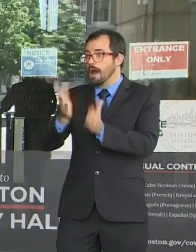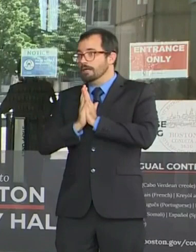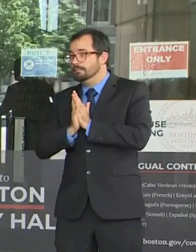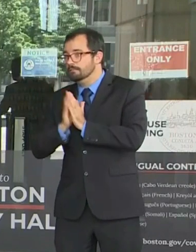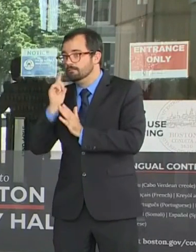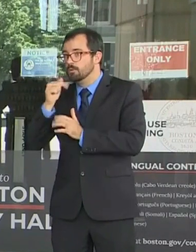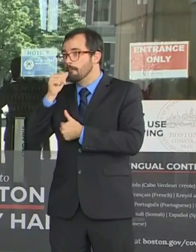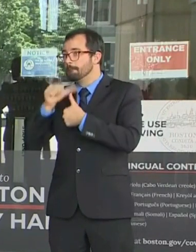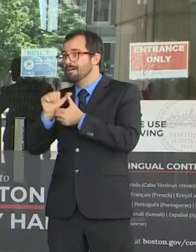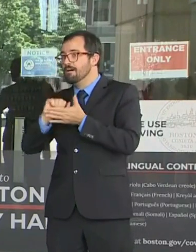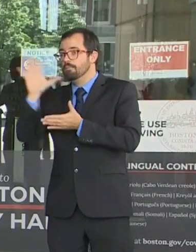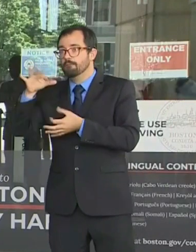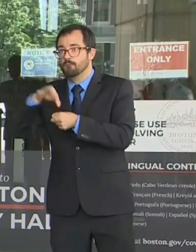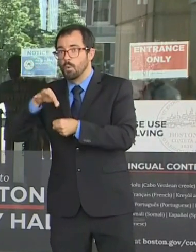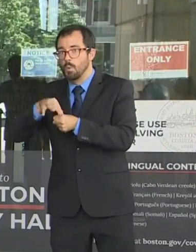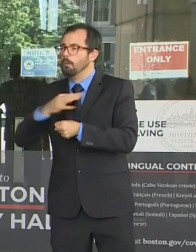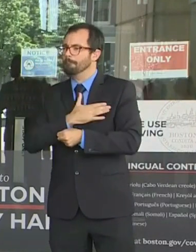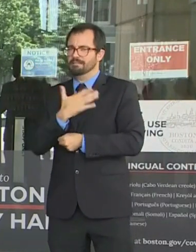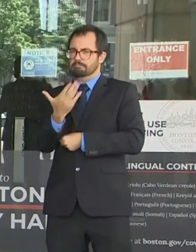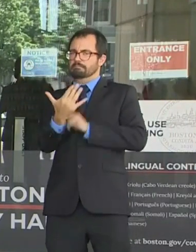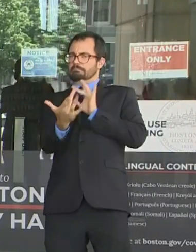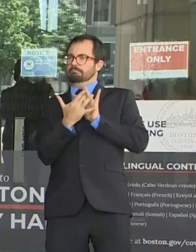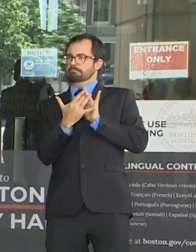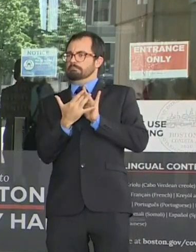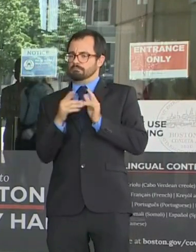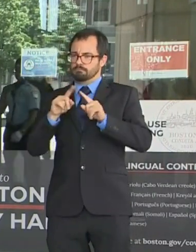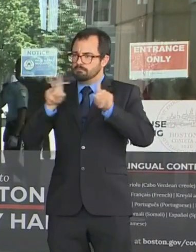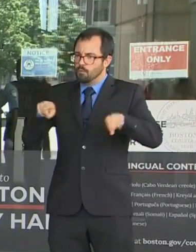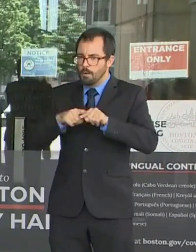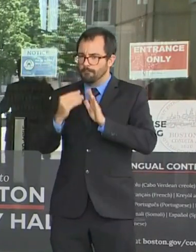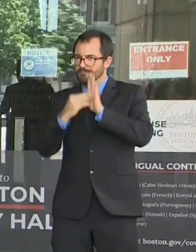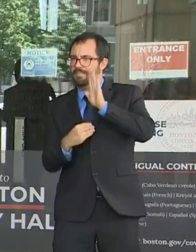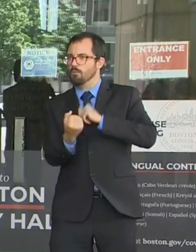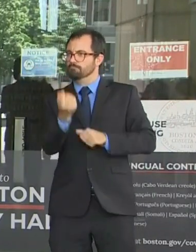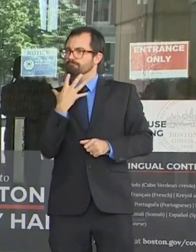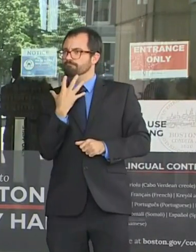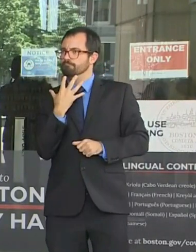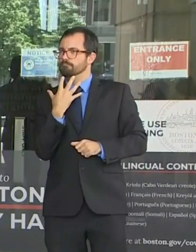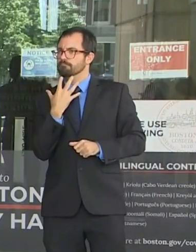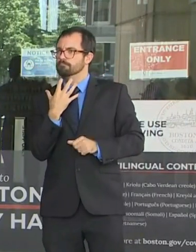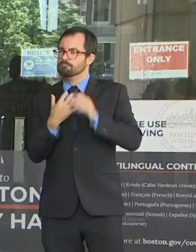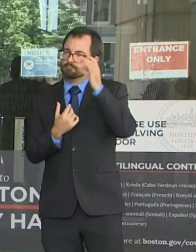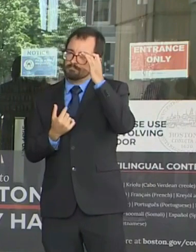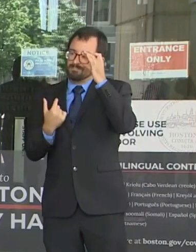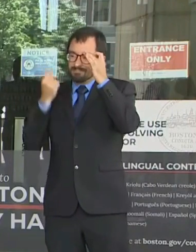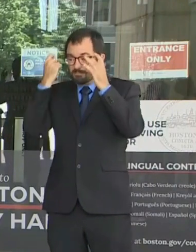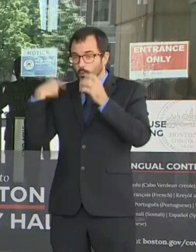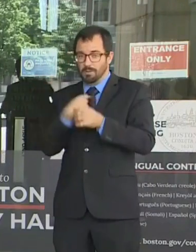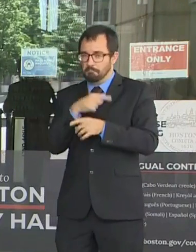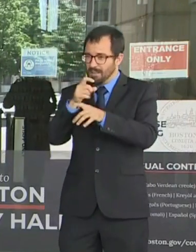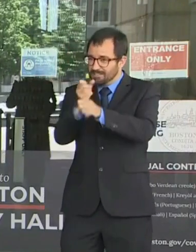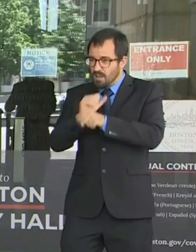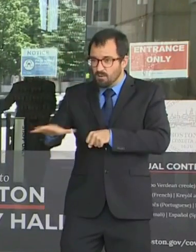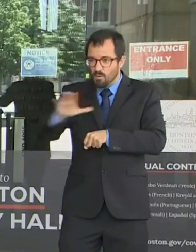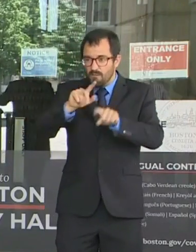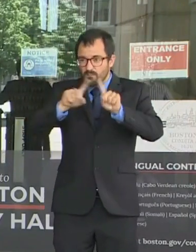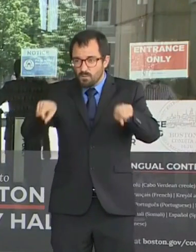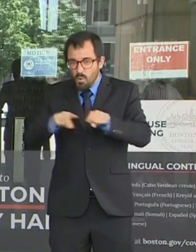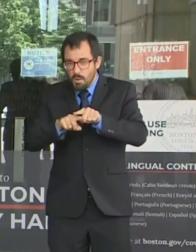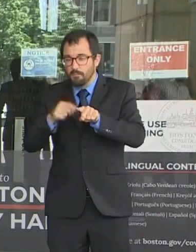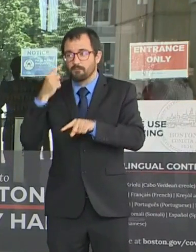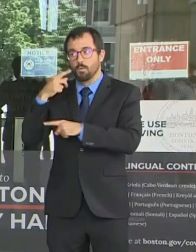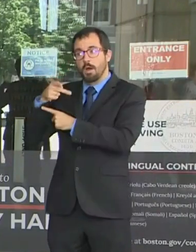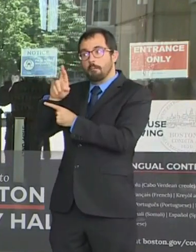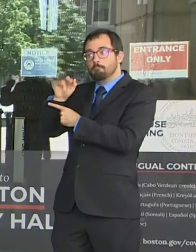right away. For the primary, for mail-in ballots, it must be received by Wednesday, August 26th, if you want to get your